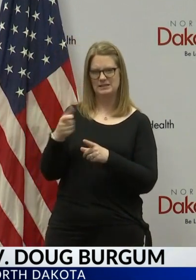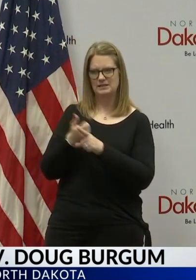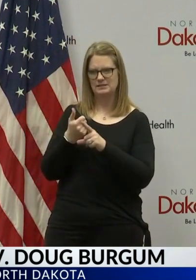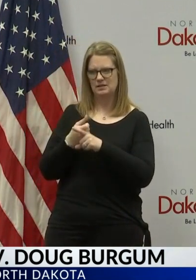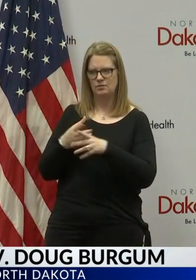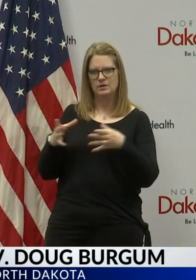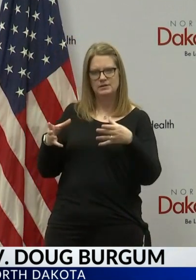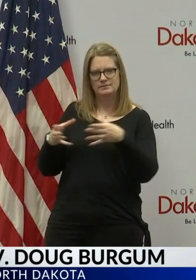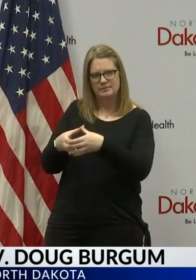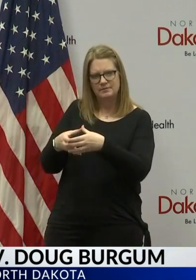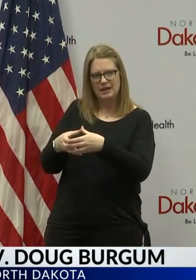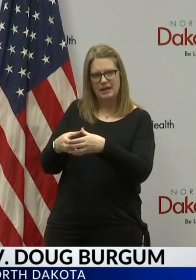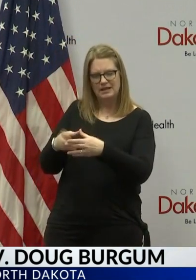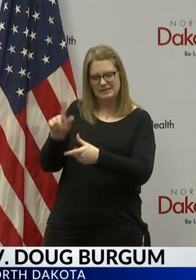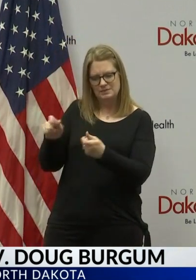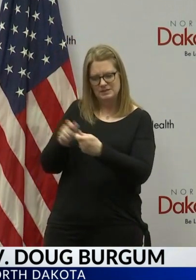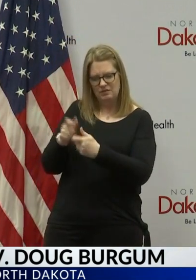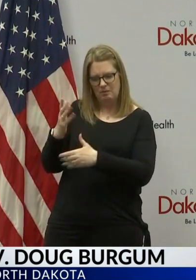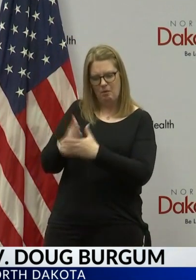part of the plant?